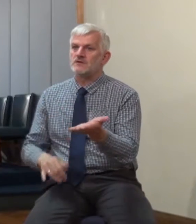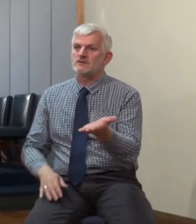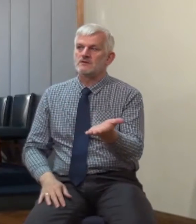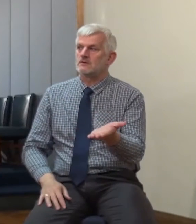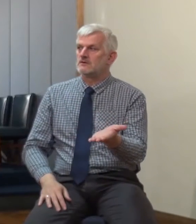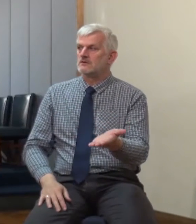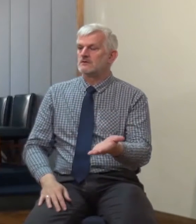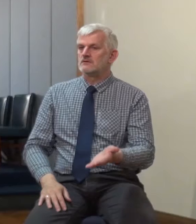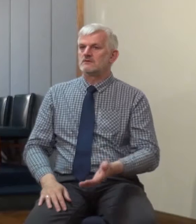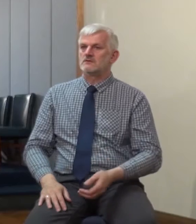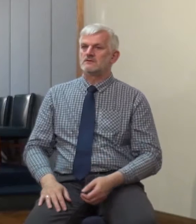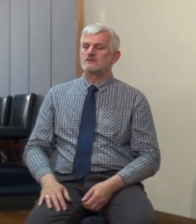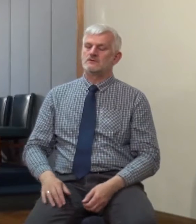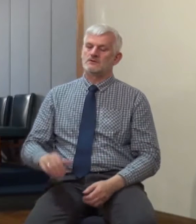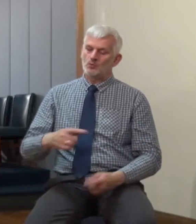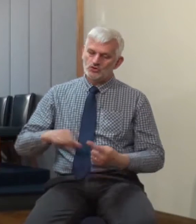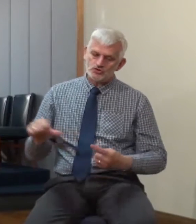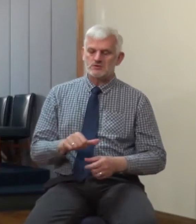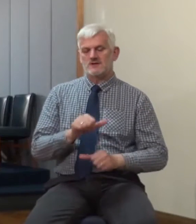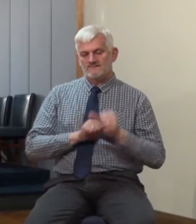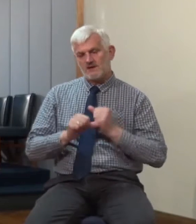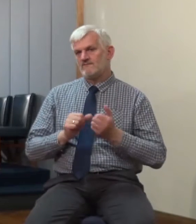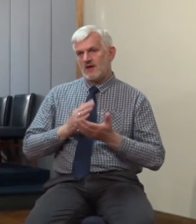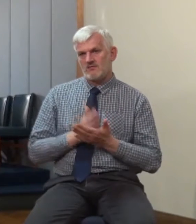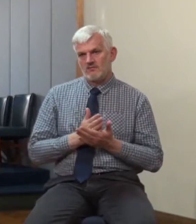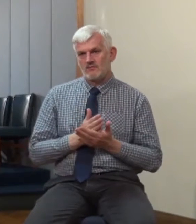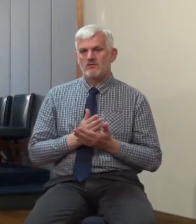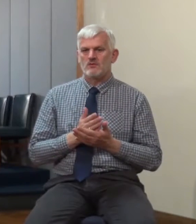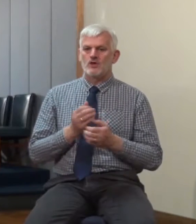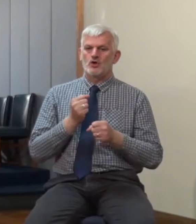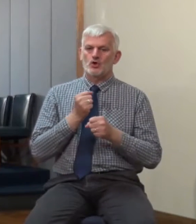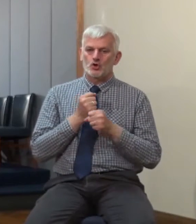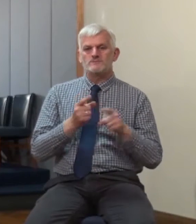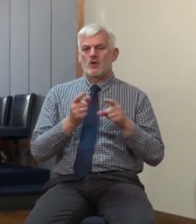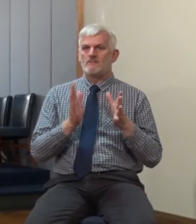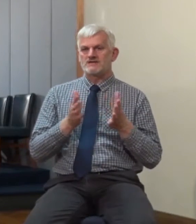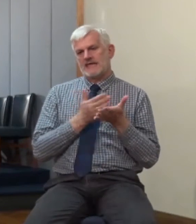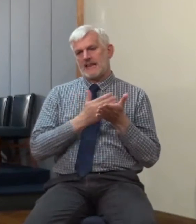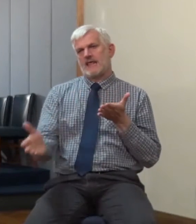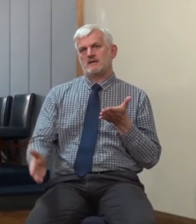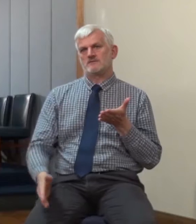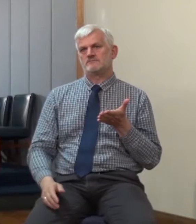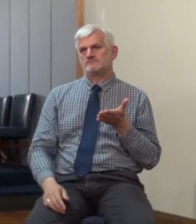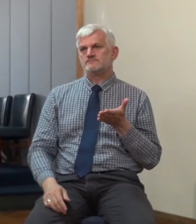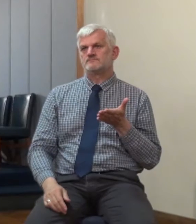faith must be defended, the gospel must be kept clean. Oh, if only we'd been watching, we wouldn't have this